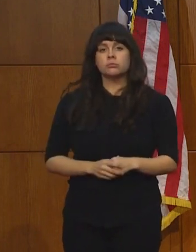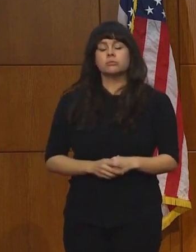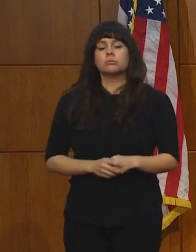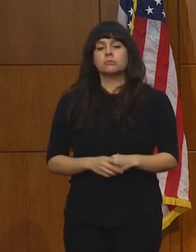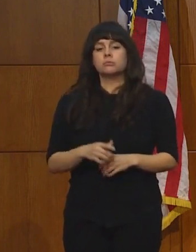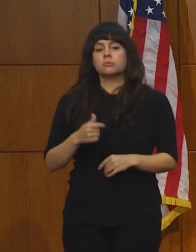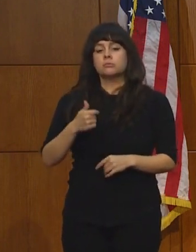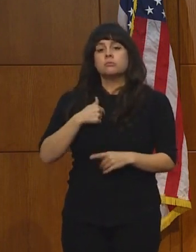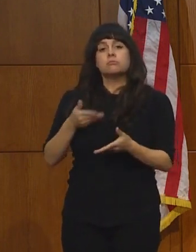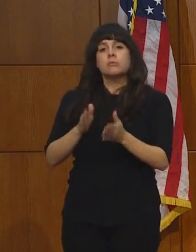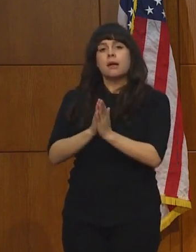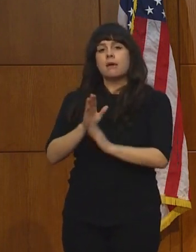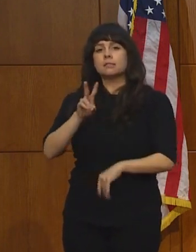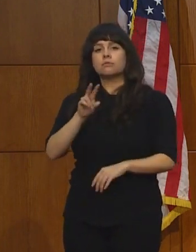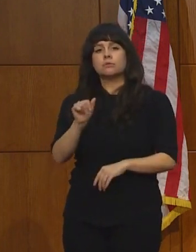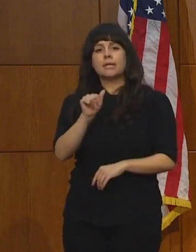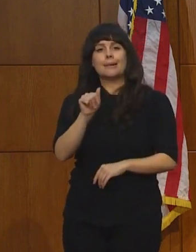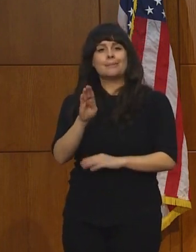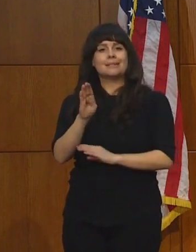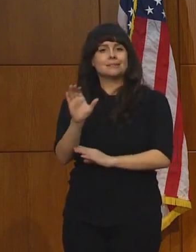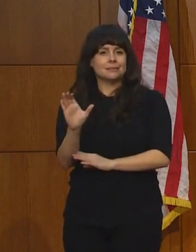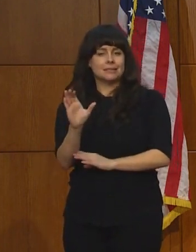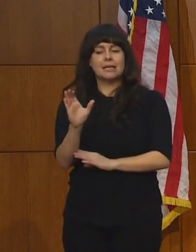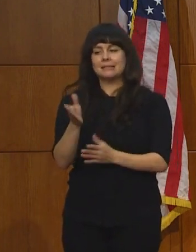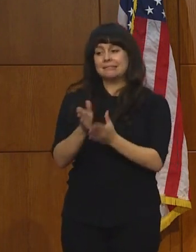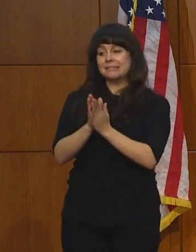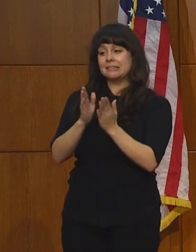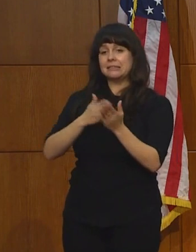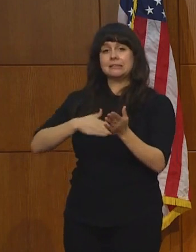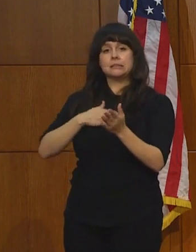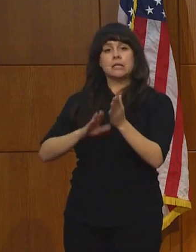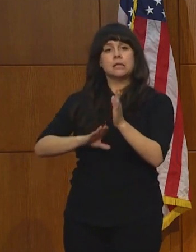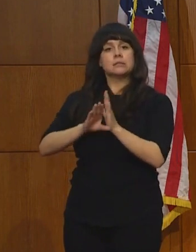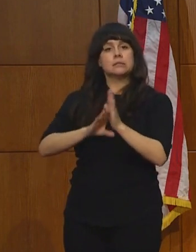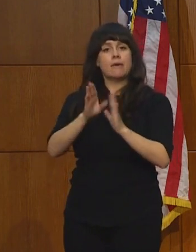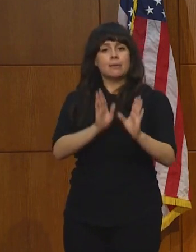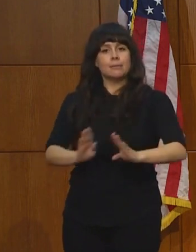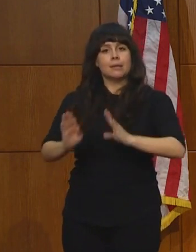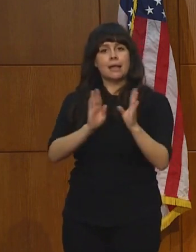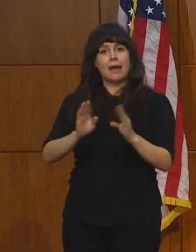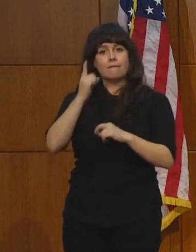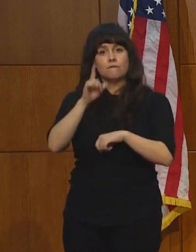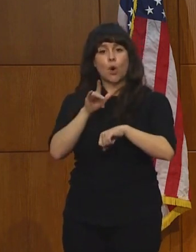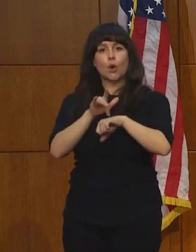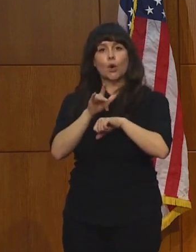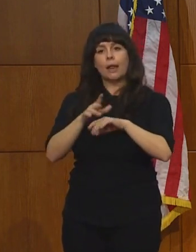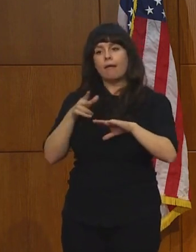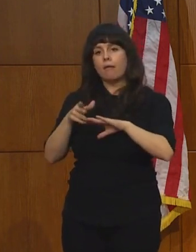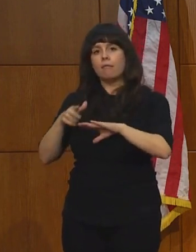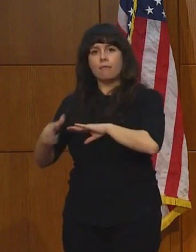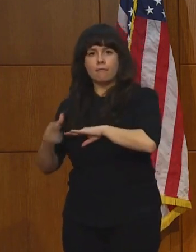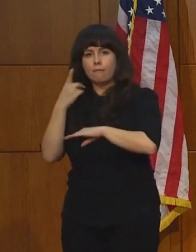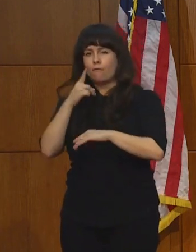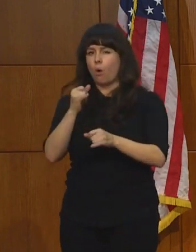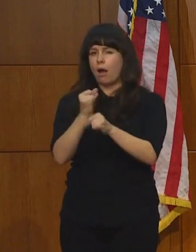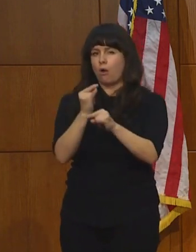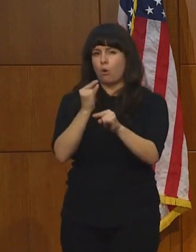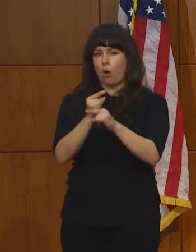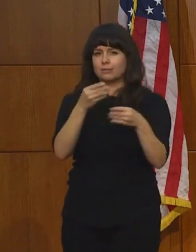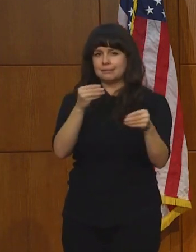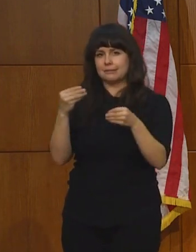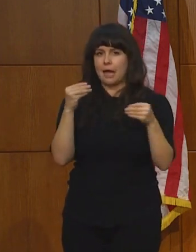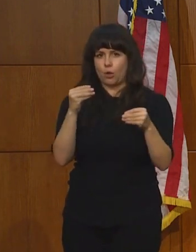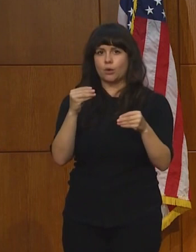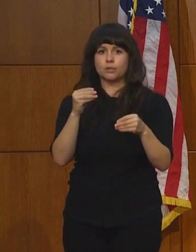directed the Virginia ABC to develop a plan to impose an earlier cutoff for alcohol sales